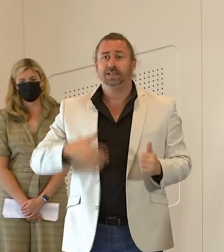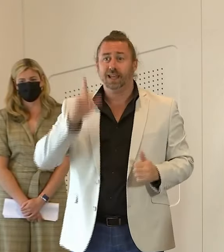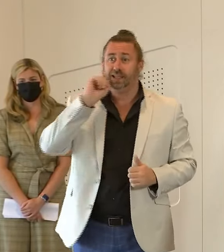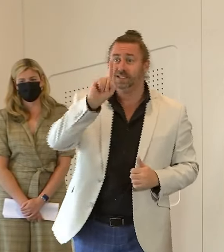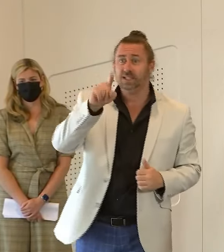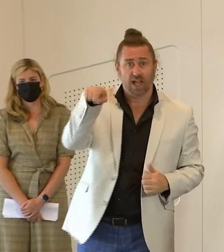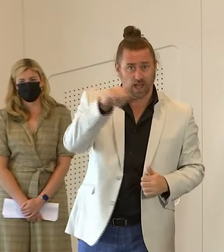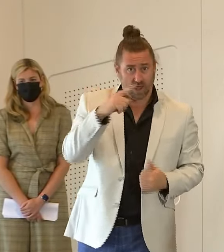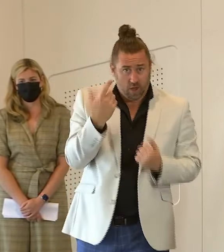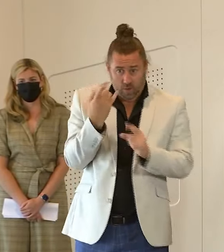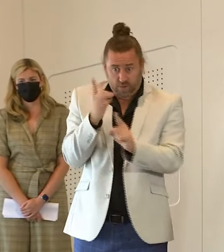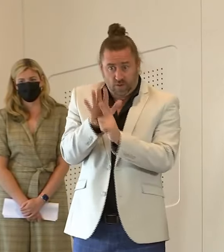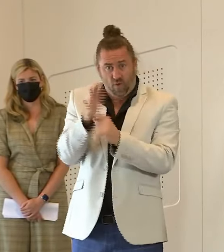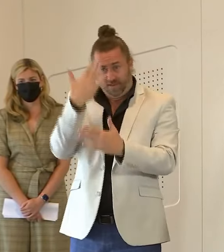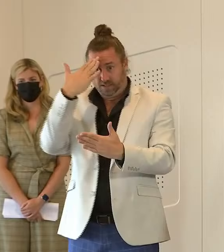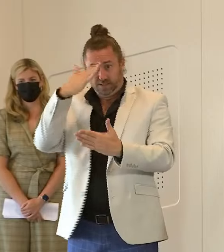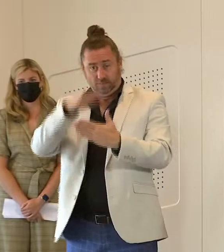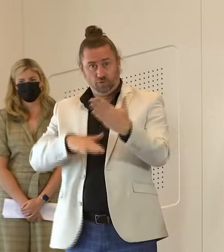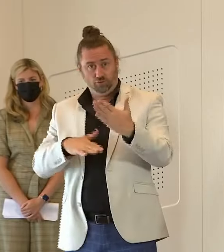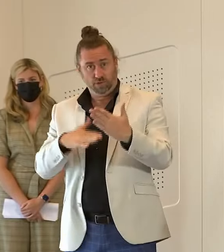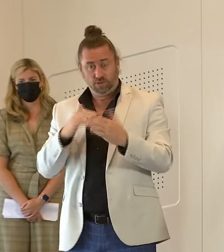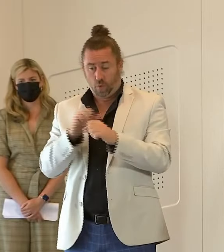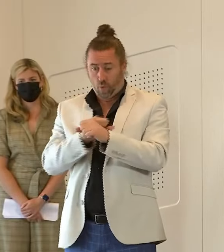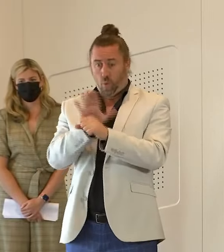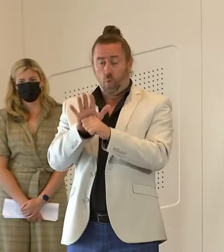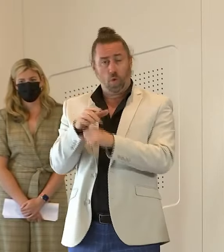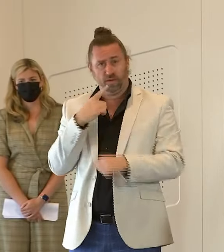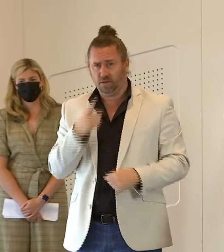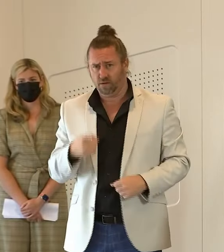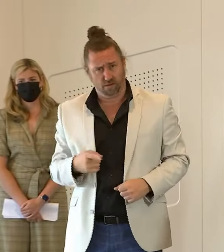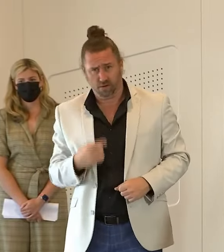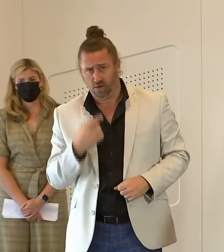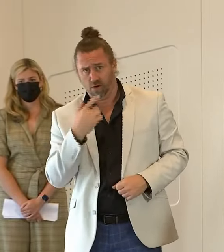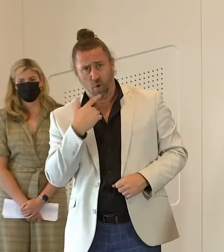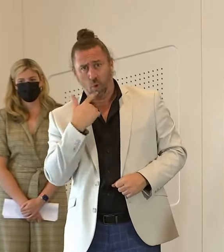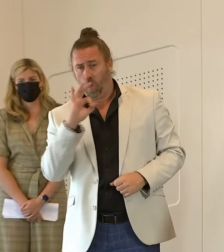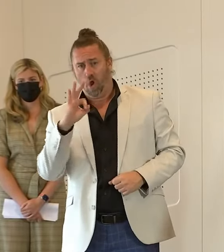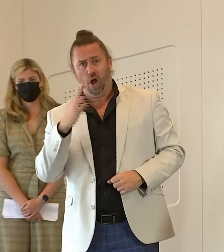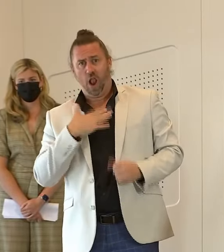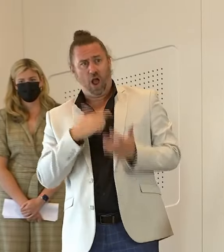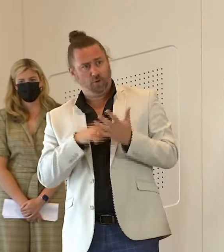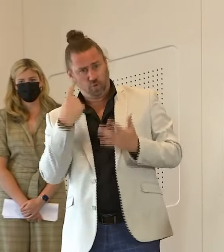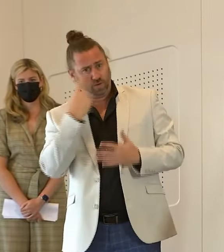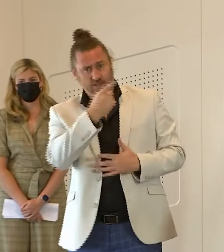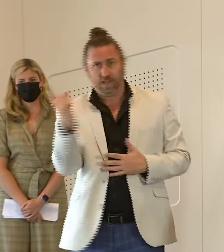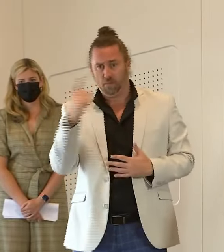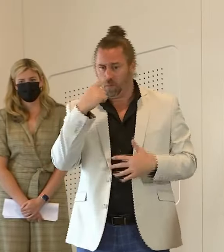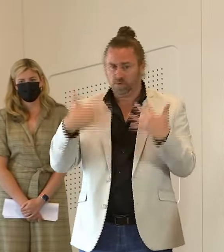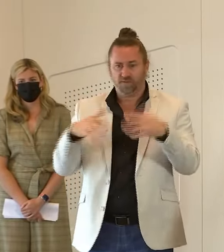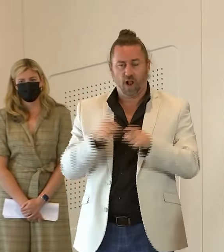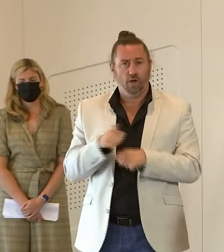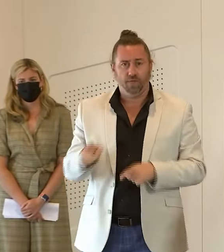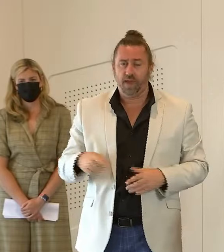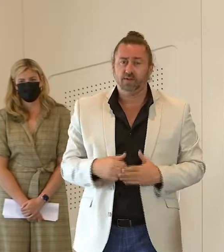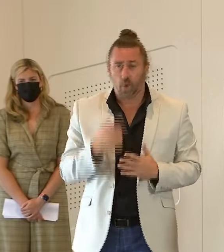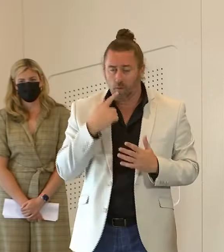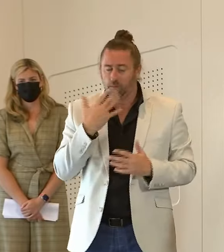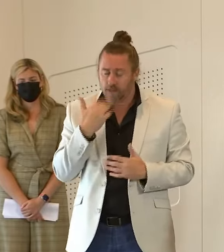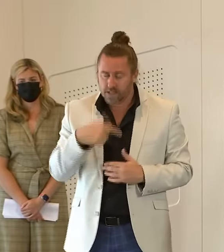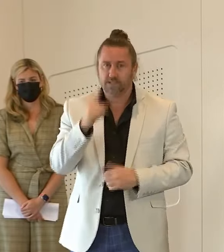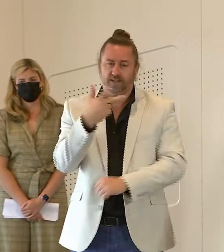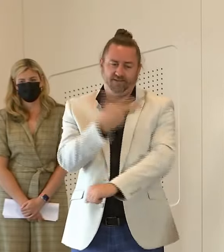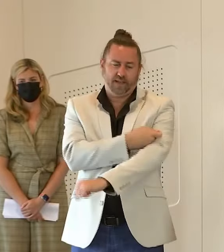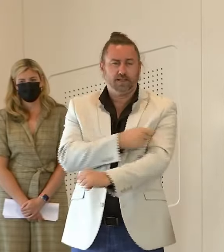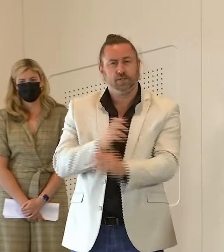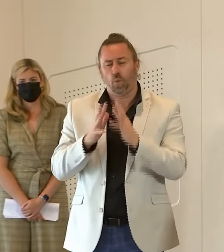you don't want to get so please please think about if you are not vaccinated to come forward and get vaccinated. So I'll